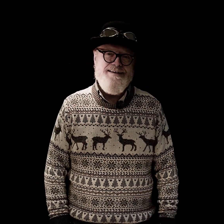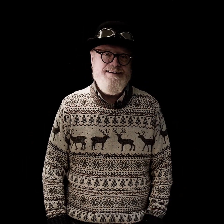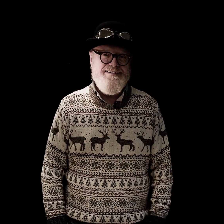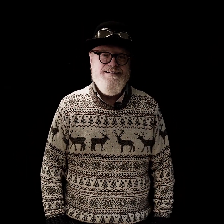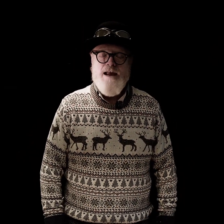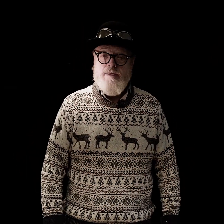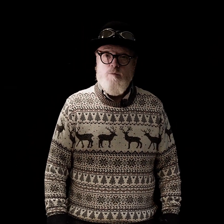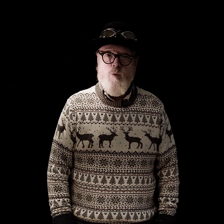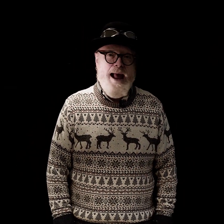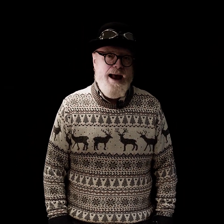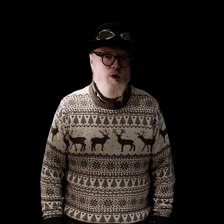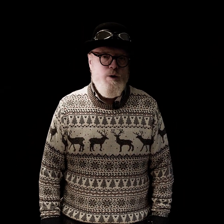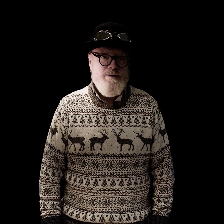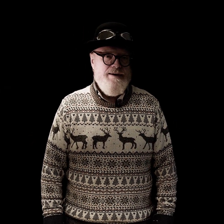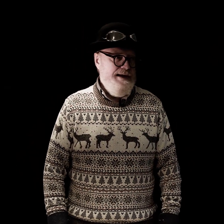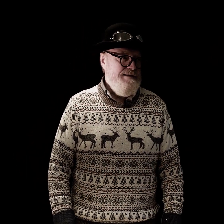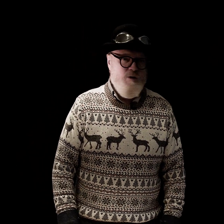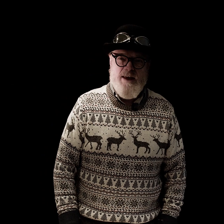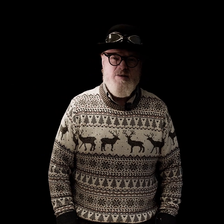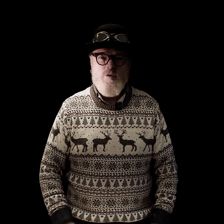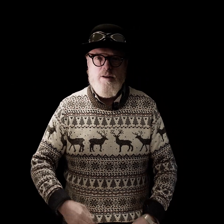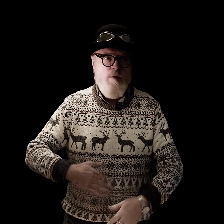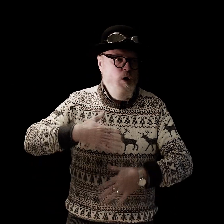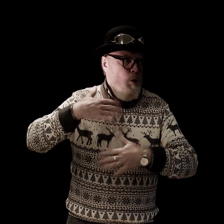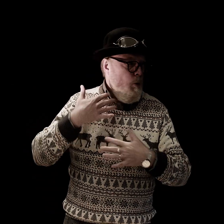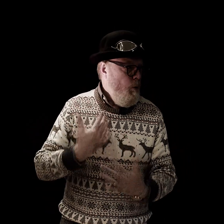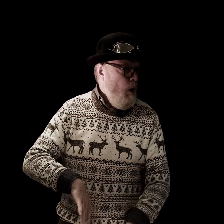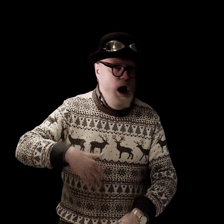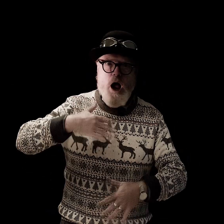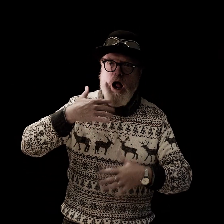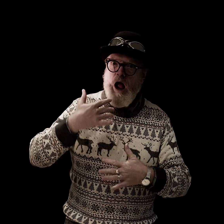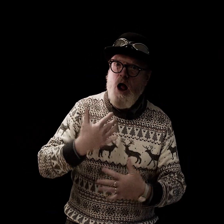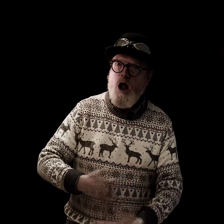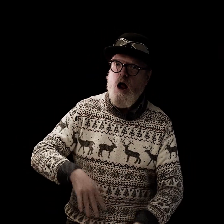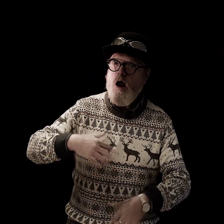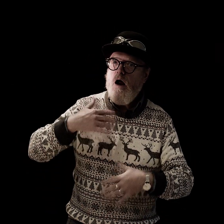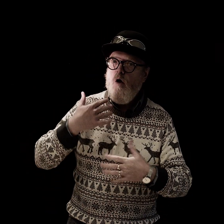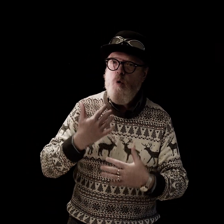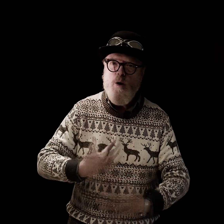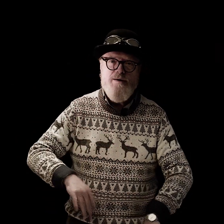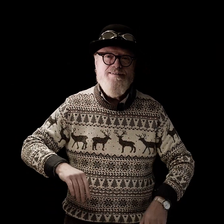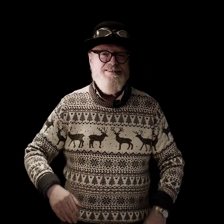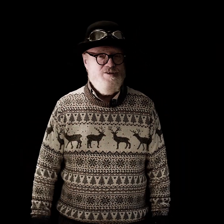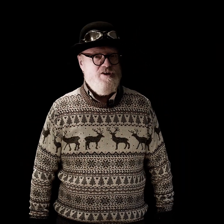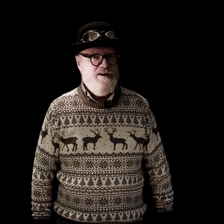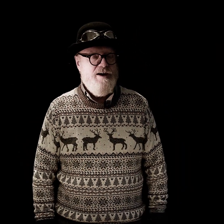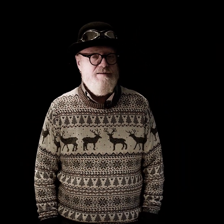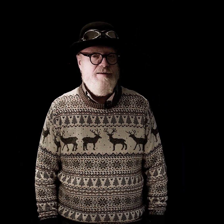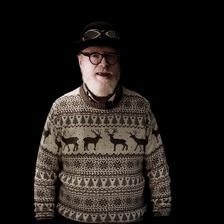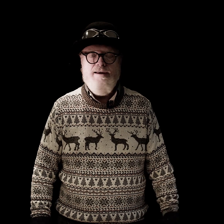and then wow is all that's awesome wow just shaking your hands like that